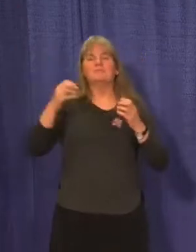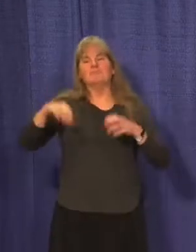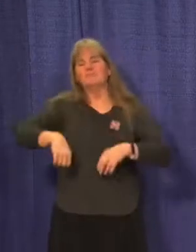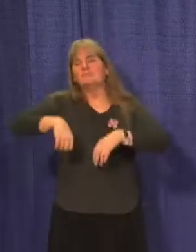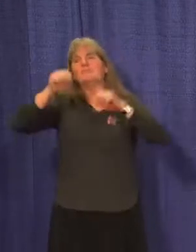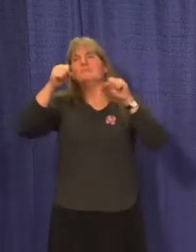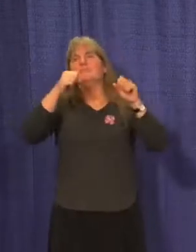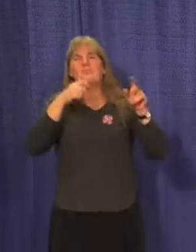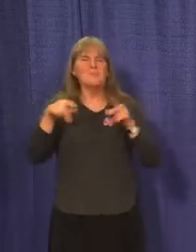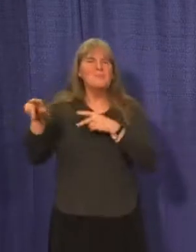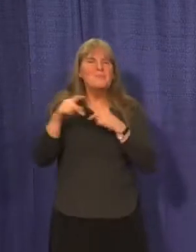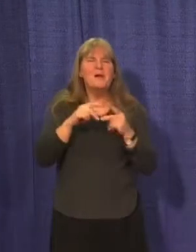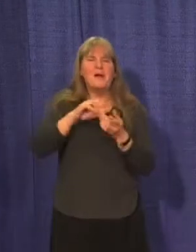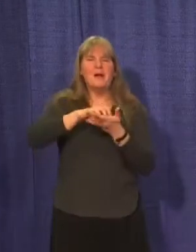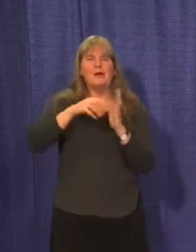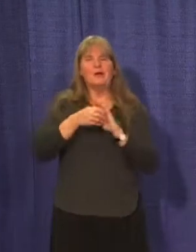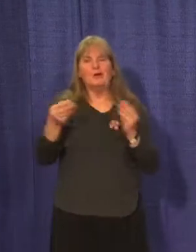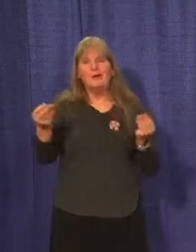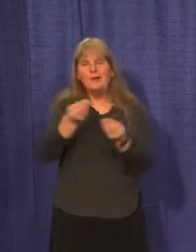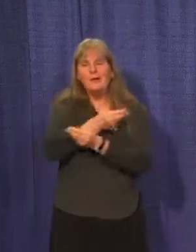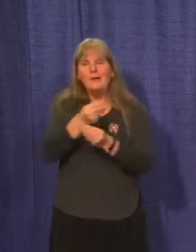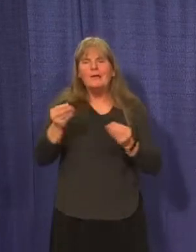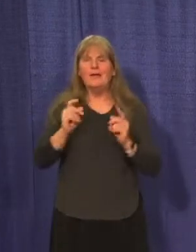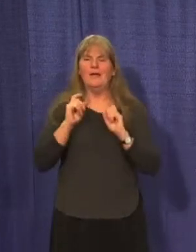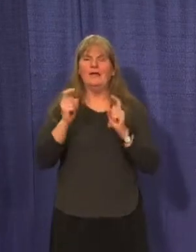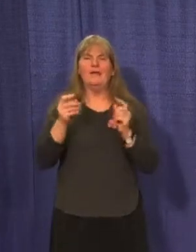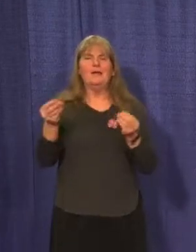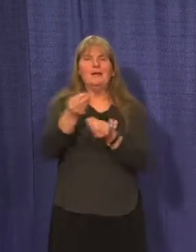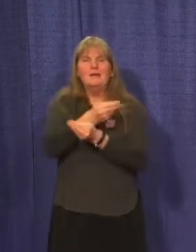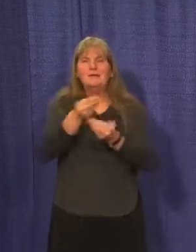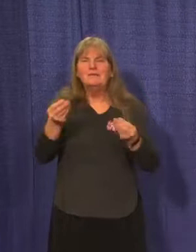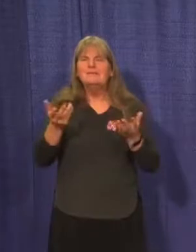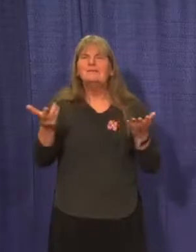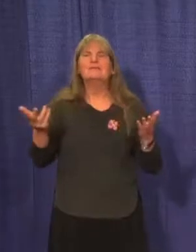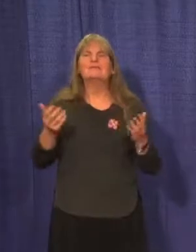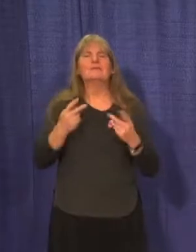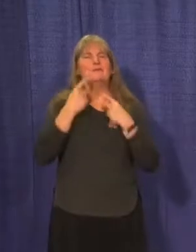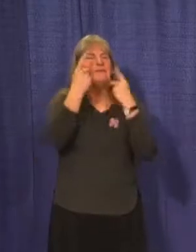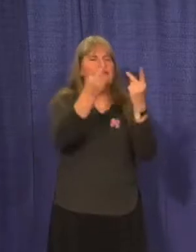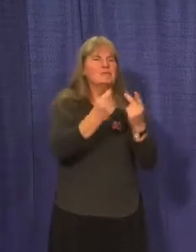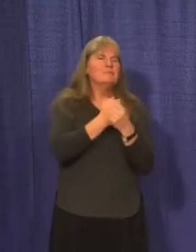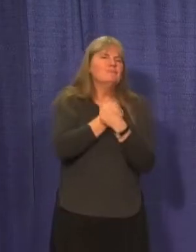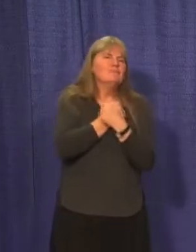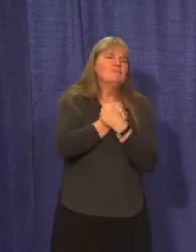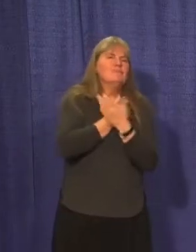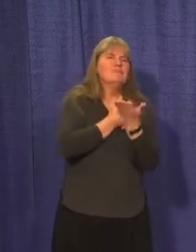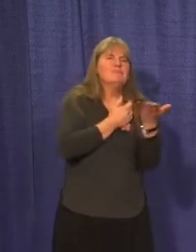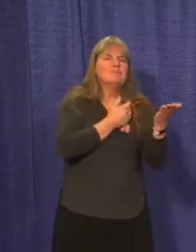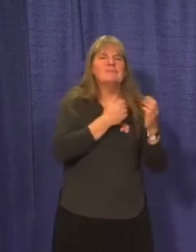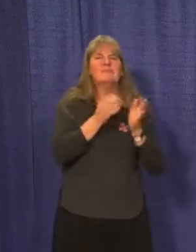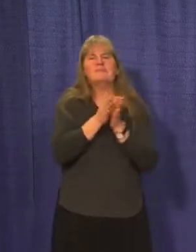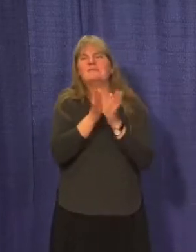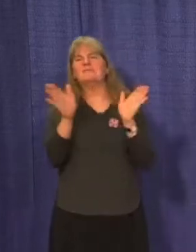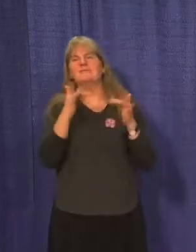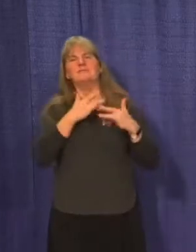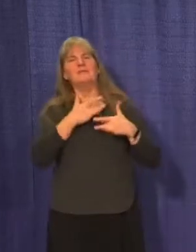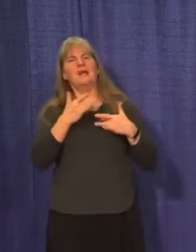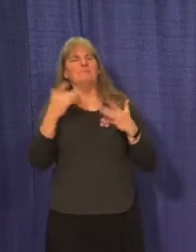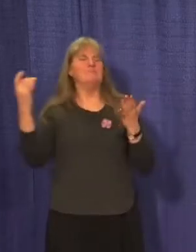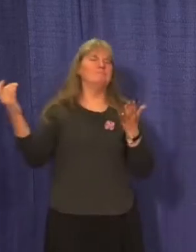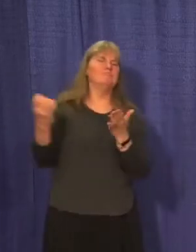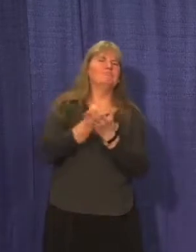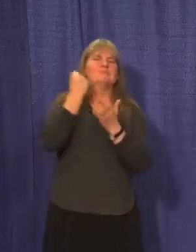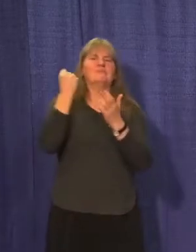cocktail parties, cookie exchanges, gift swaps, visiting our loved ones, and generally making the most